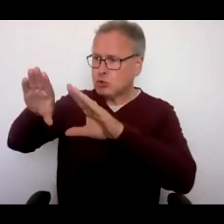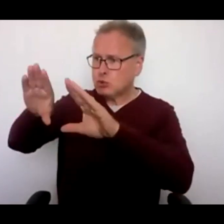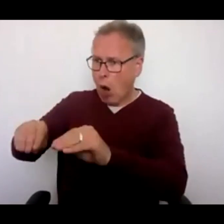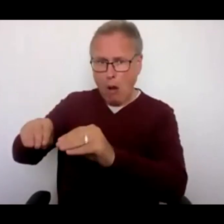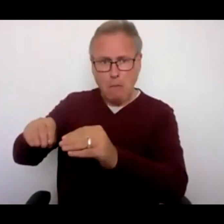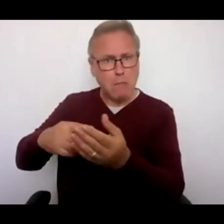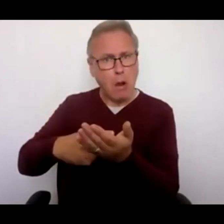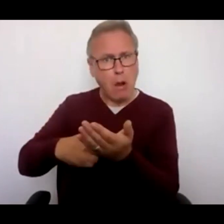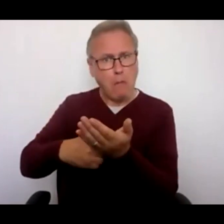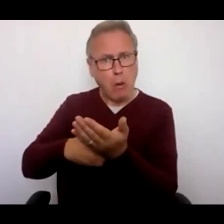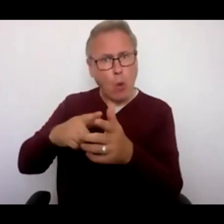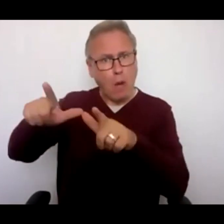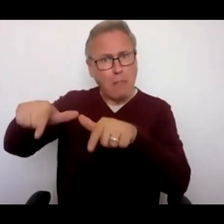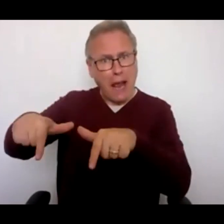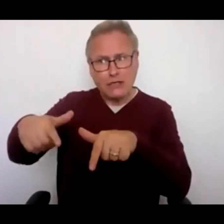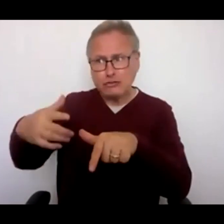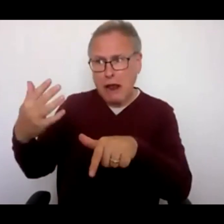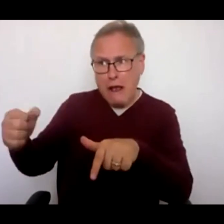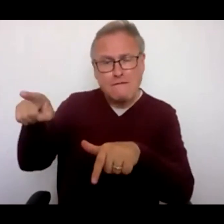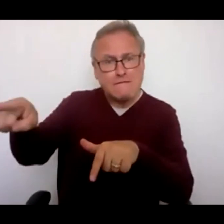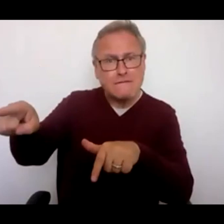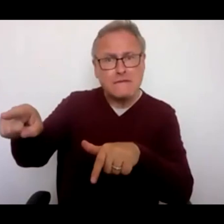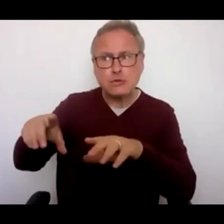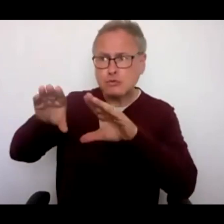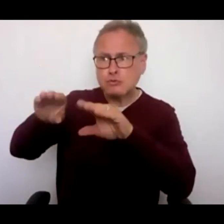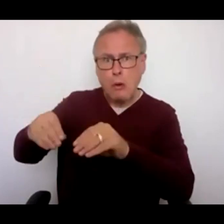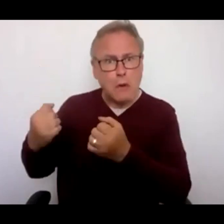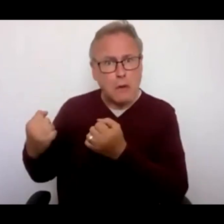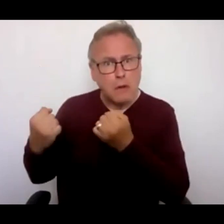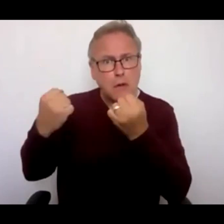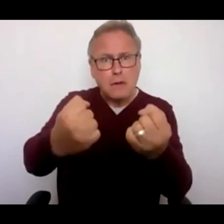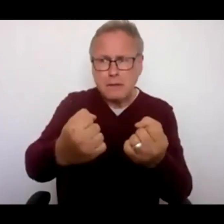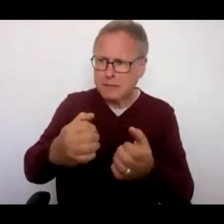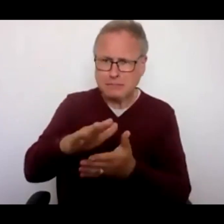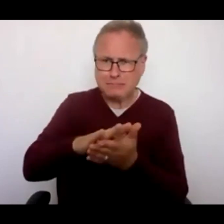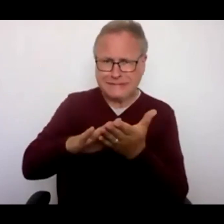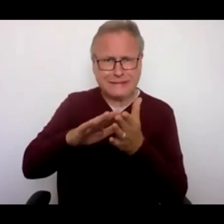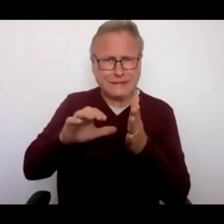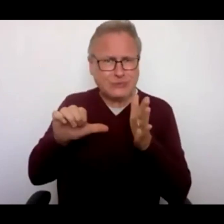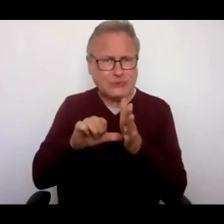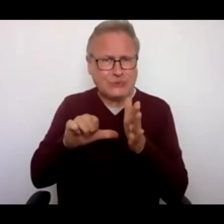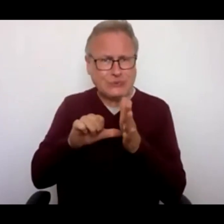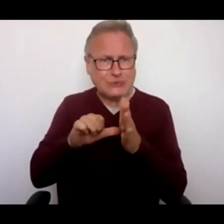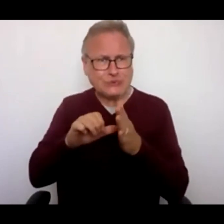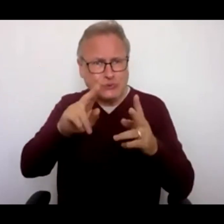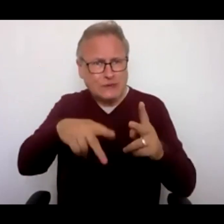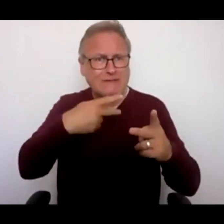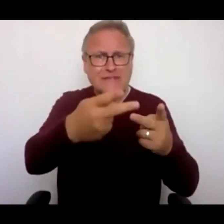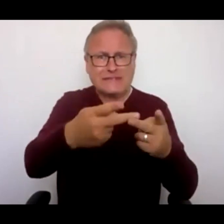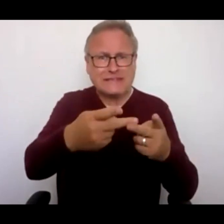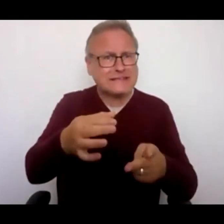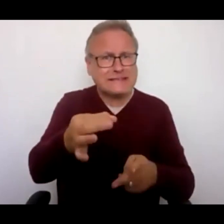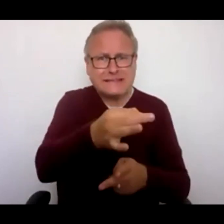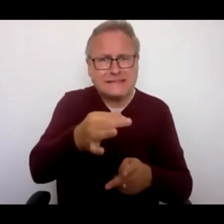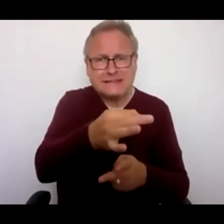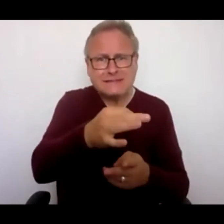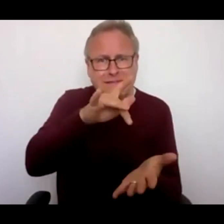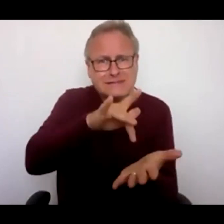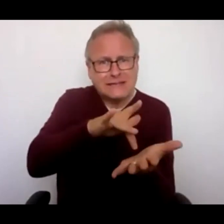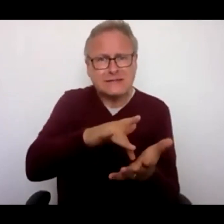driving into some parts of the city would make it difficult for them to go to the city like everyone else. Keeping